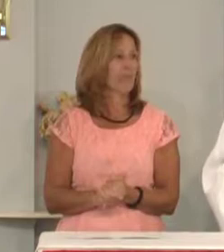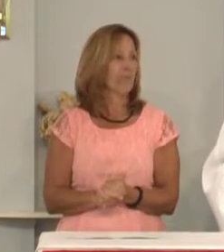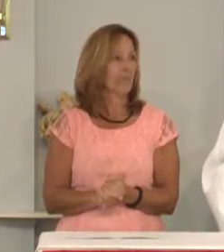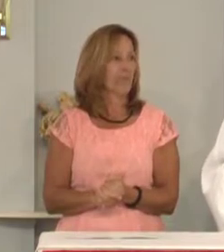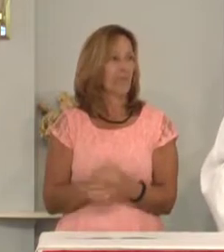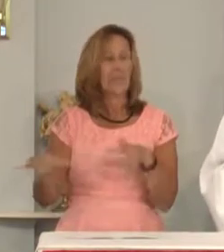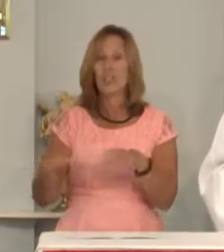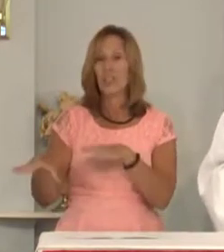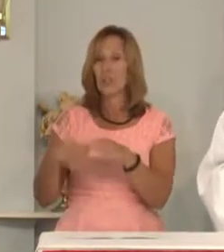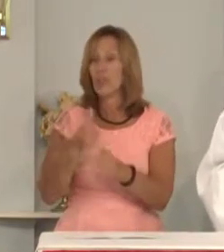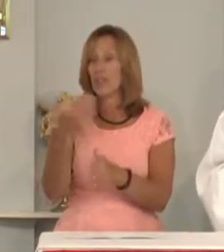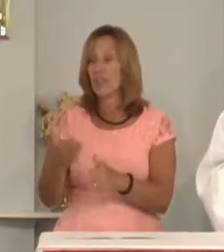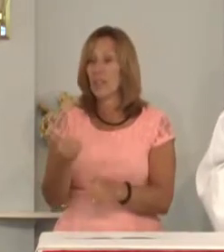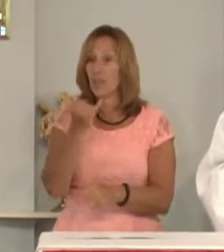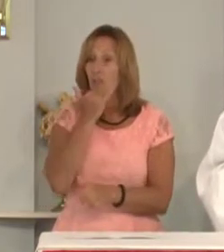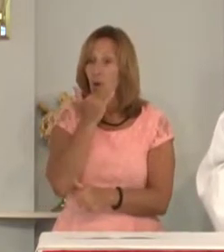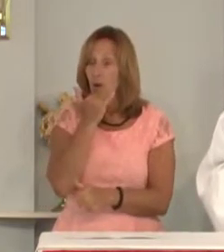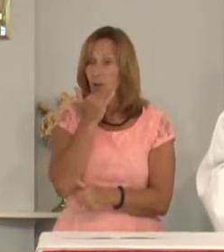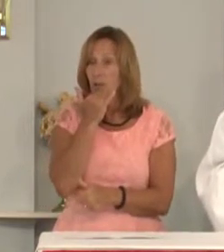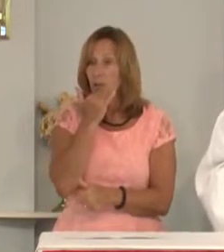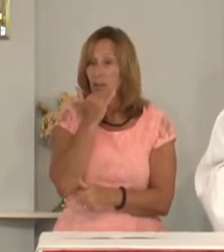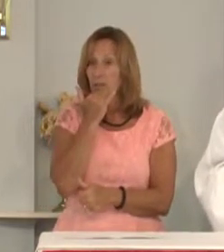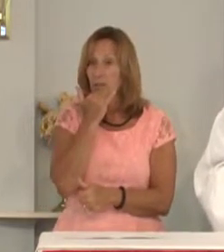Did he do anything wrong